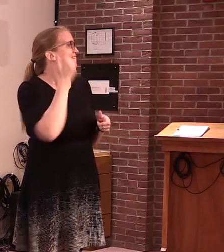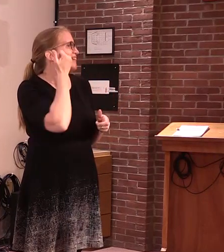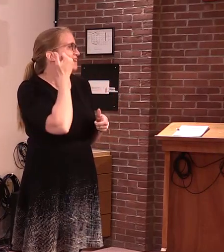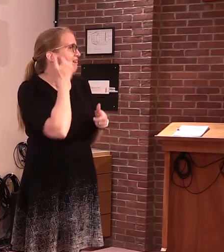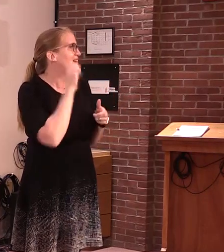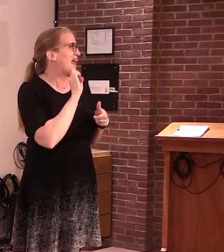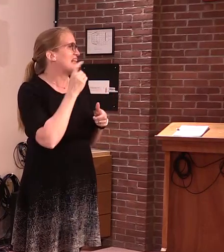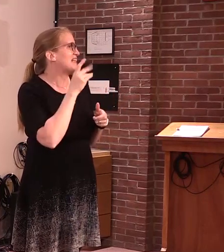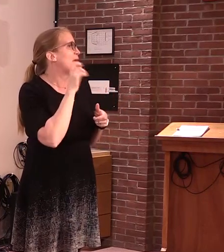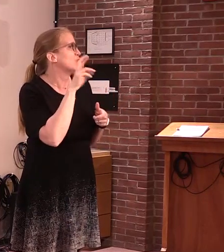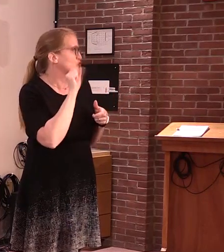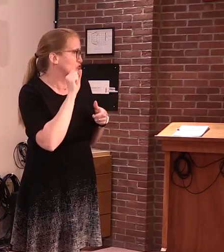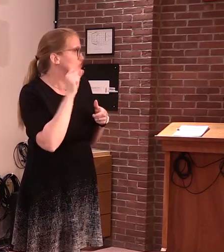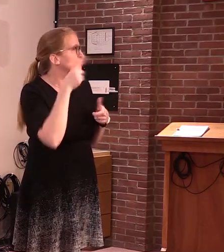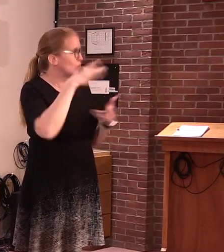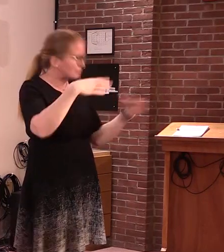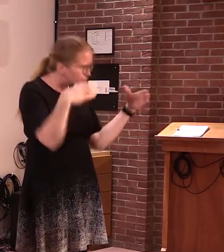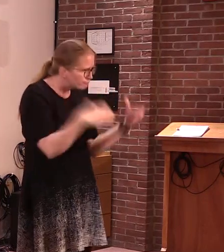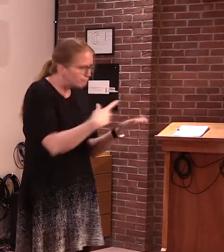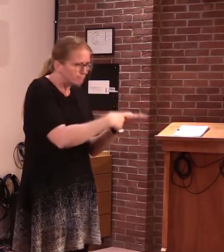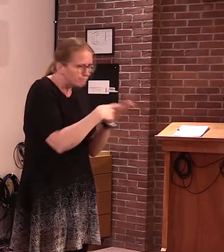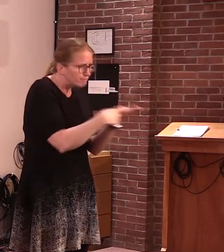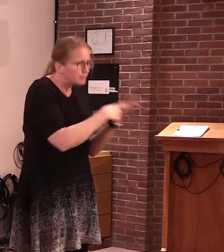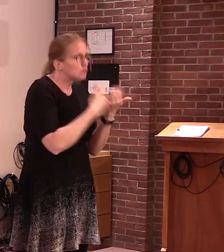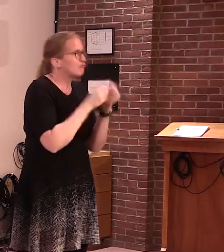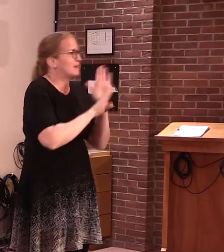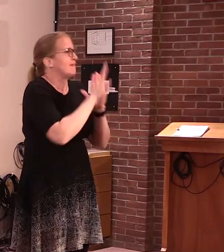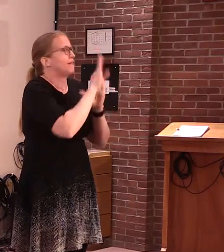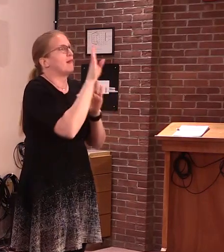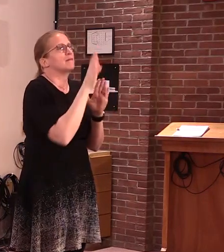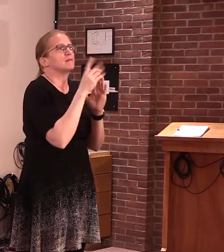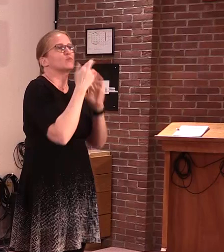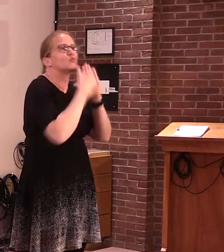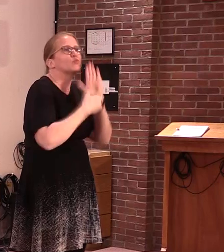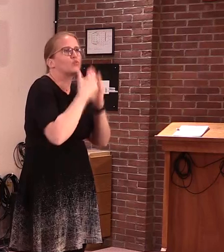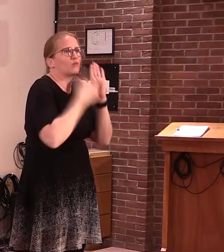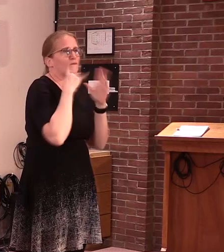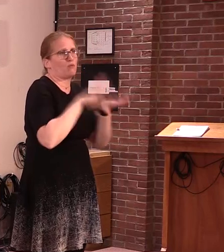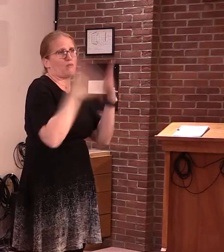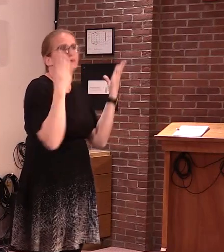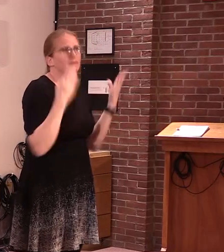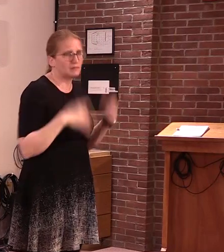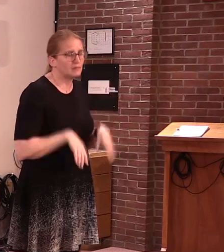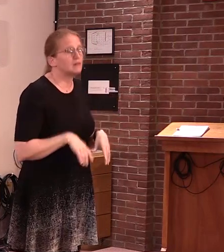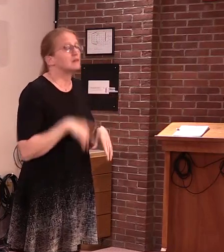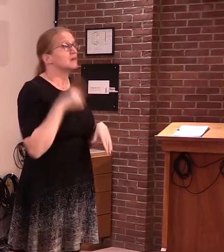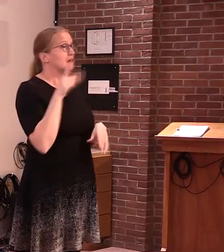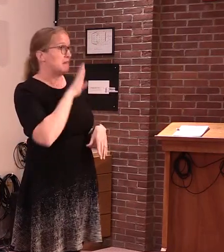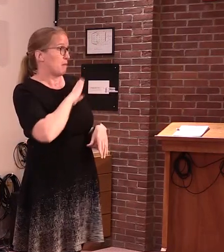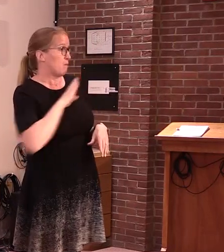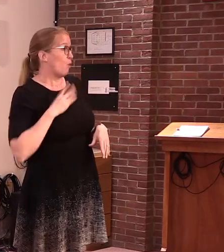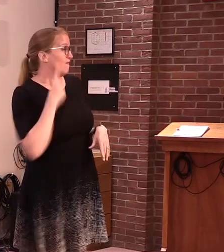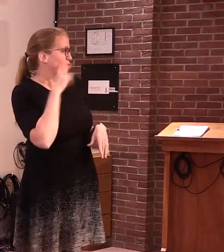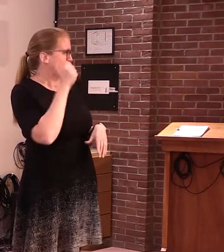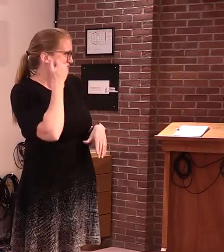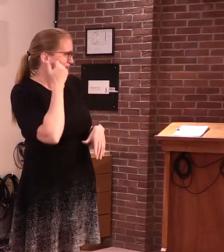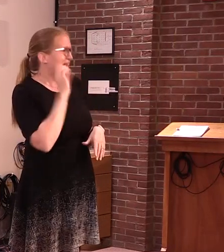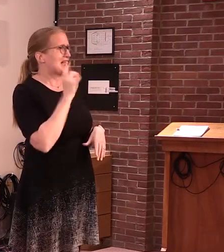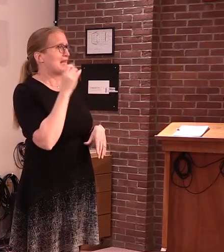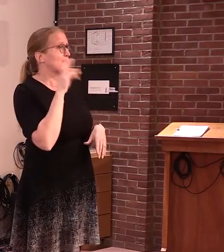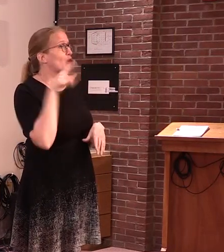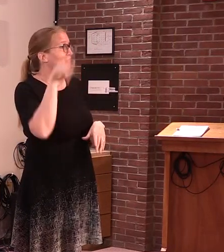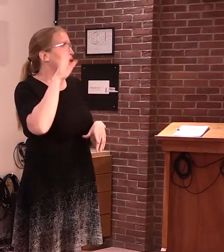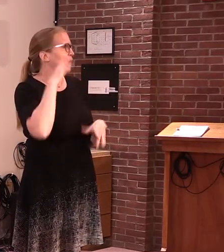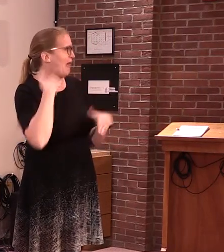to develop evidence-based recommendations for reopening. The Board of Dental Examiners will convene a virtual